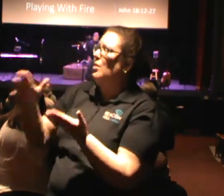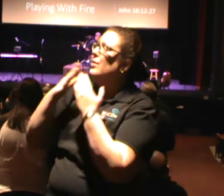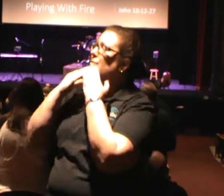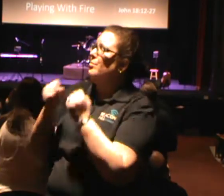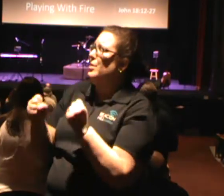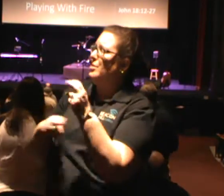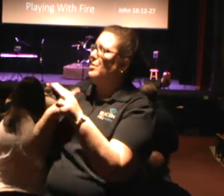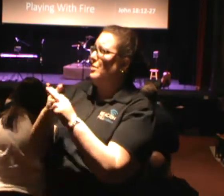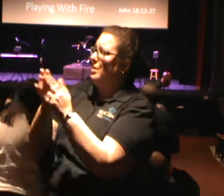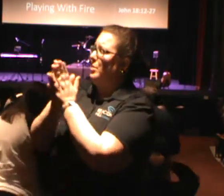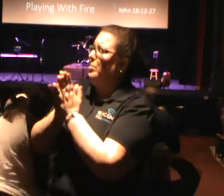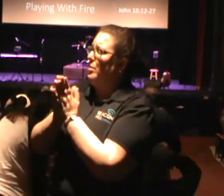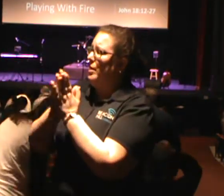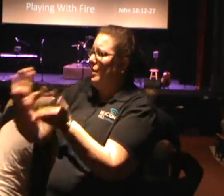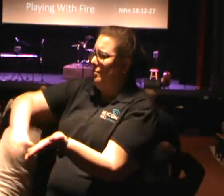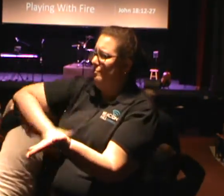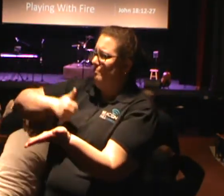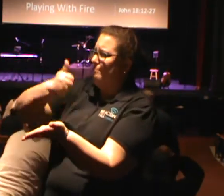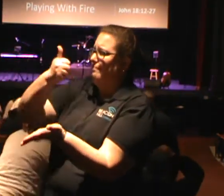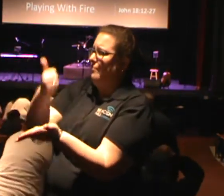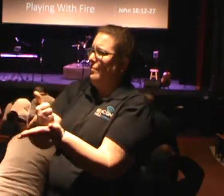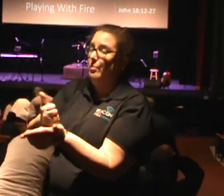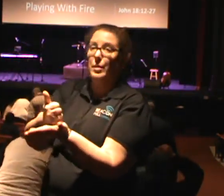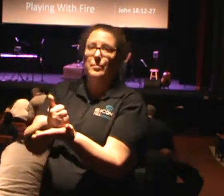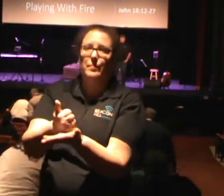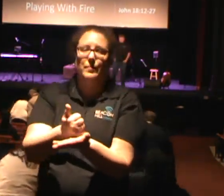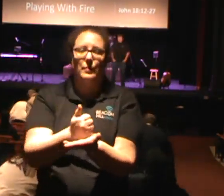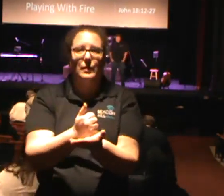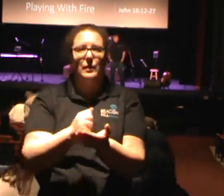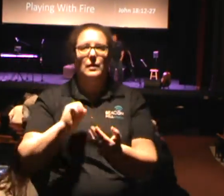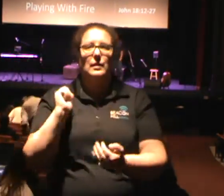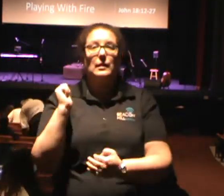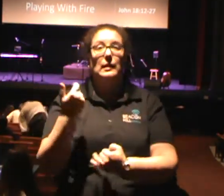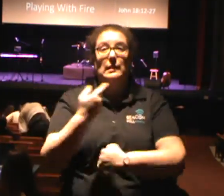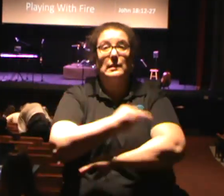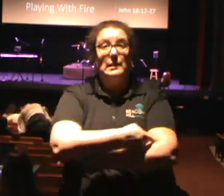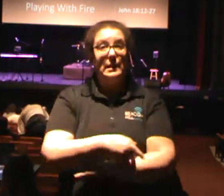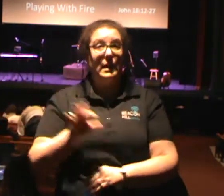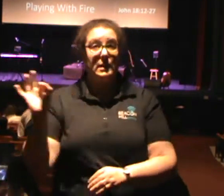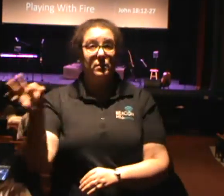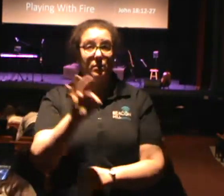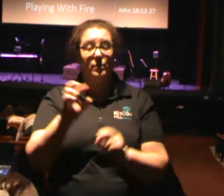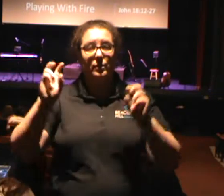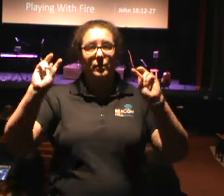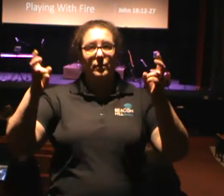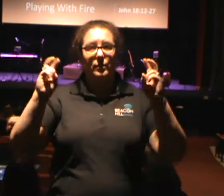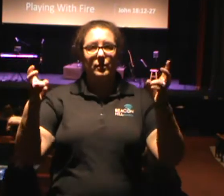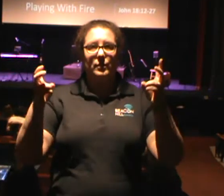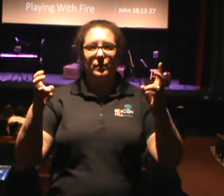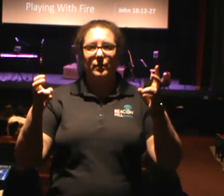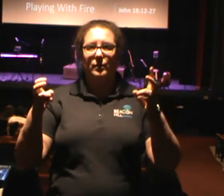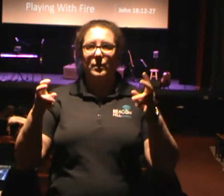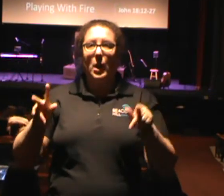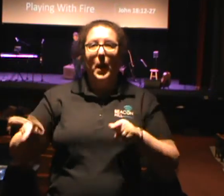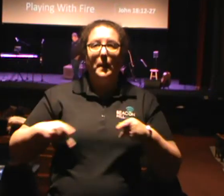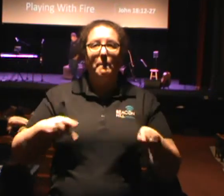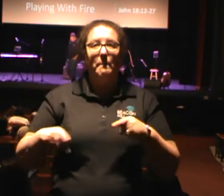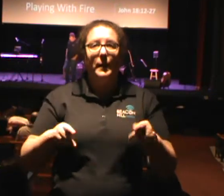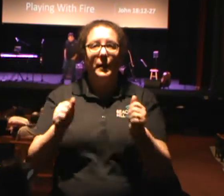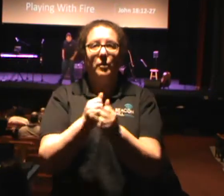Amen. You may be seated. I have entitled today's sermon, Playing with Fire.